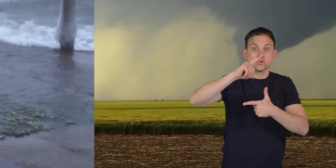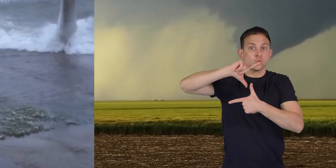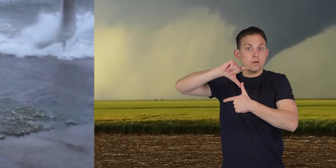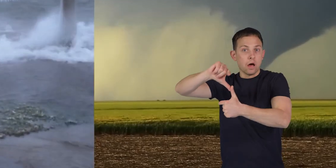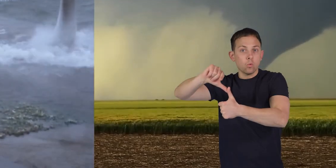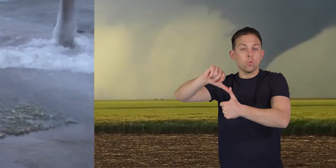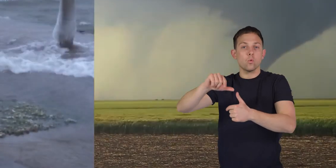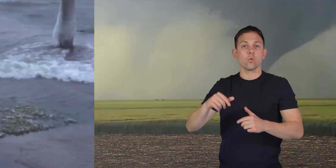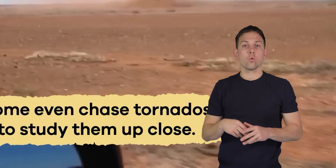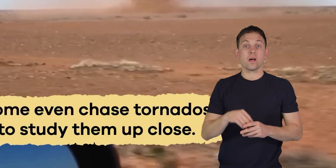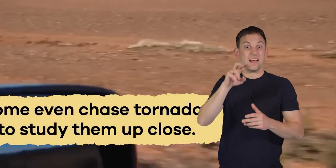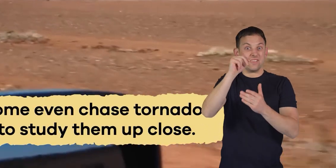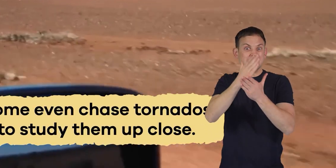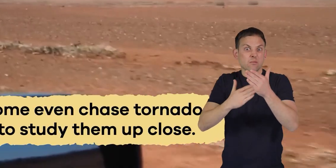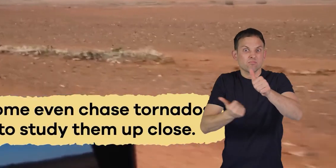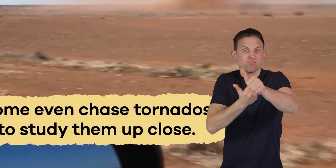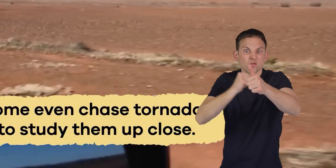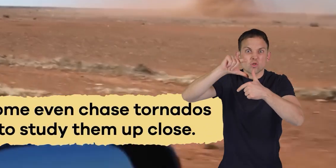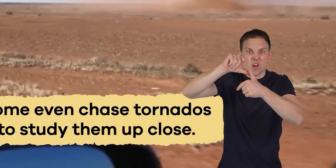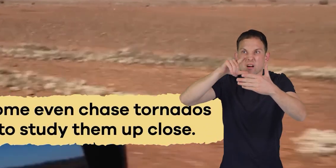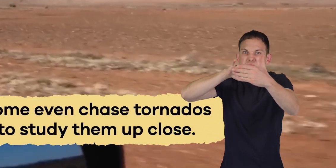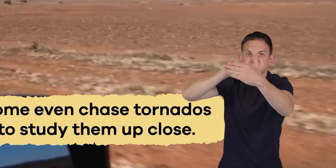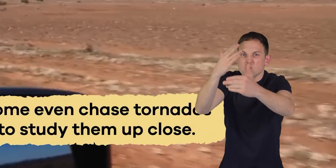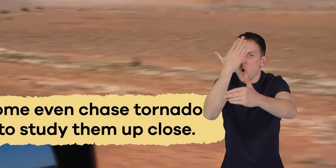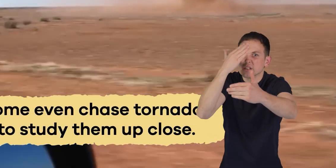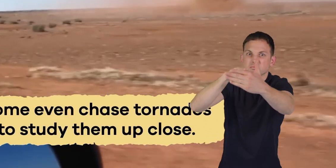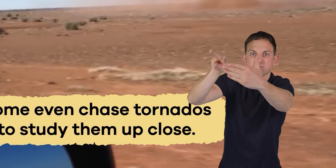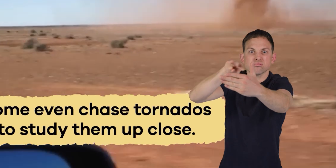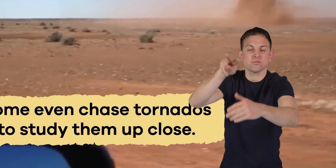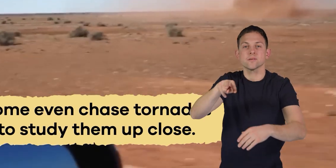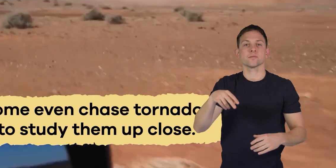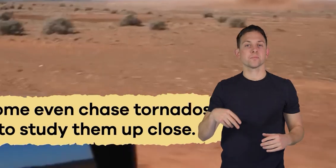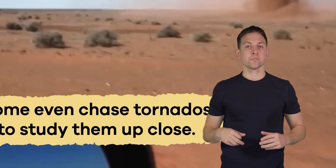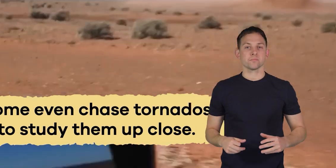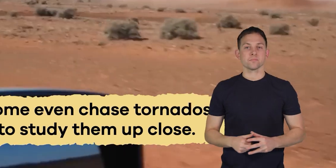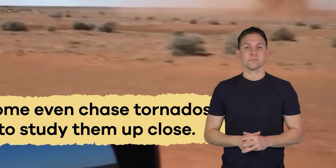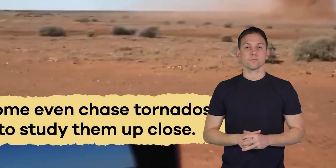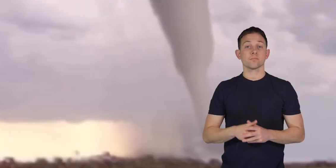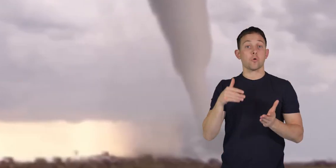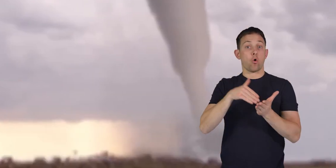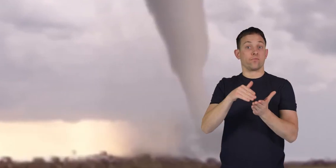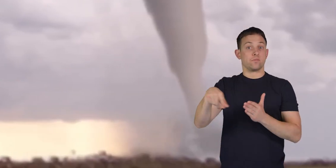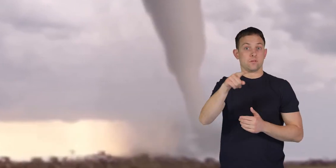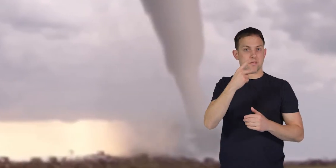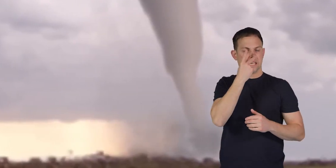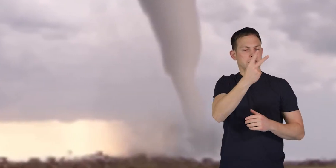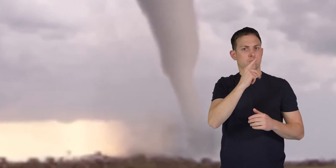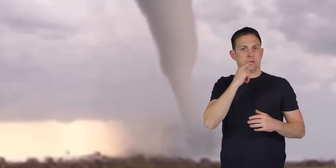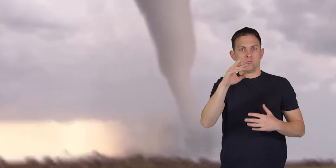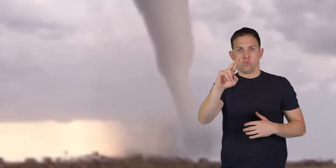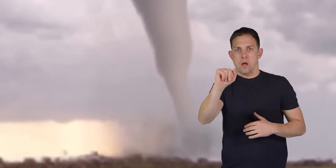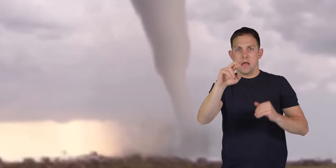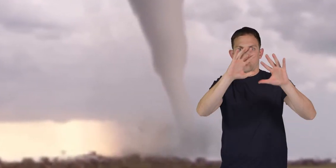hurricanes and tornadoes, and some even chase tornadoes to study them up close. They often get to see